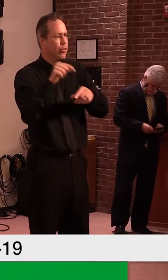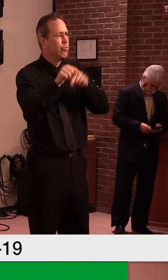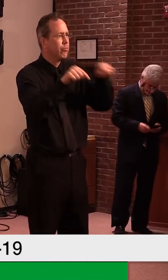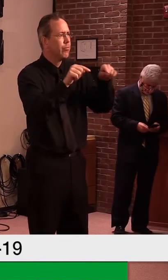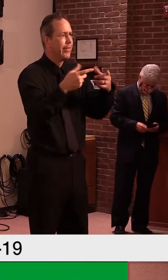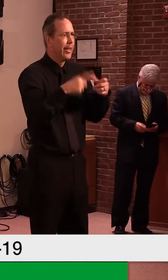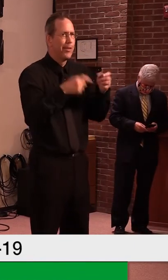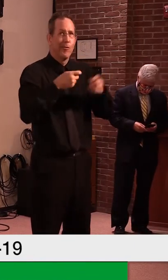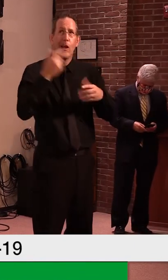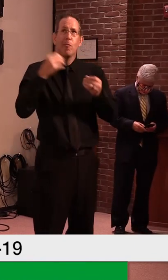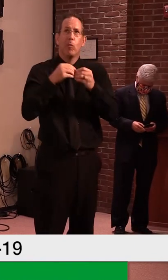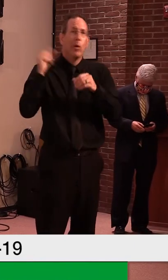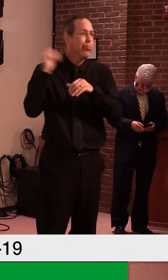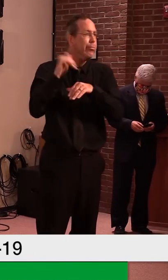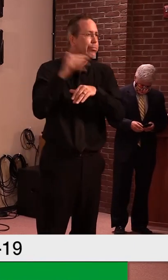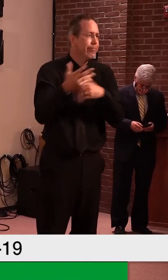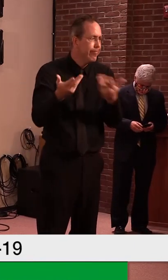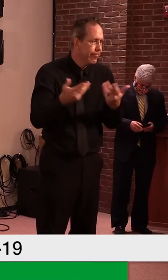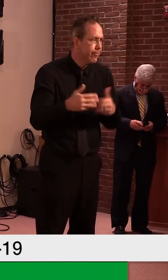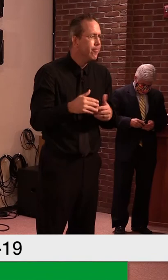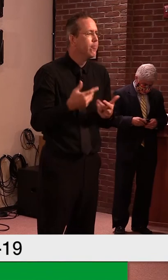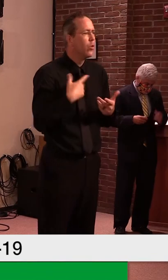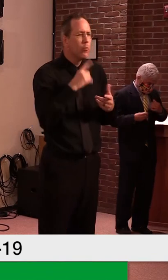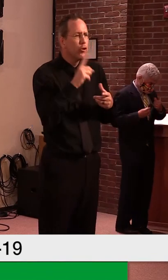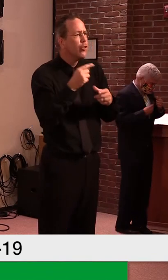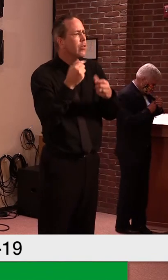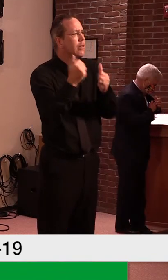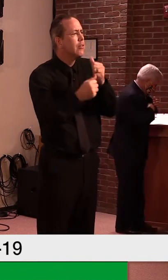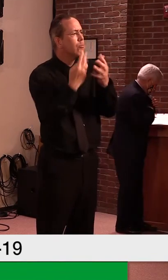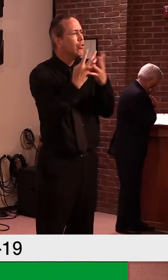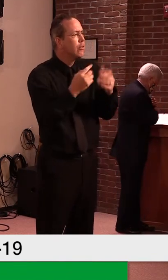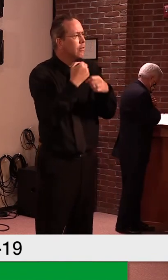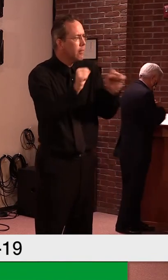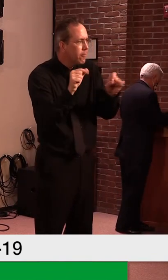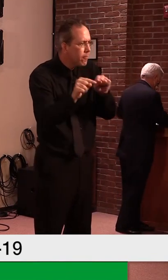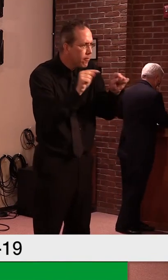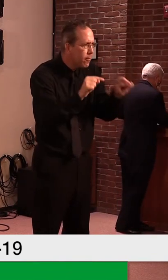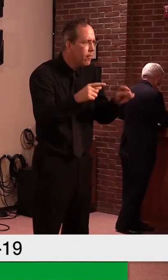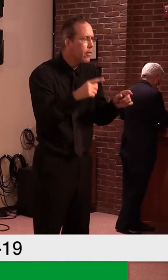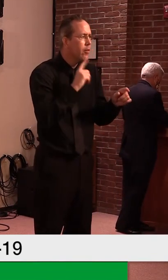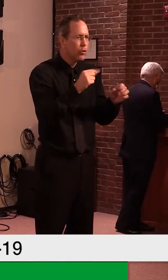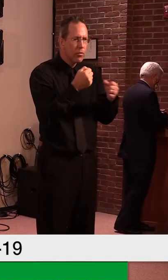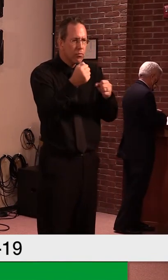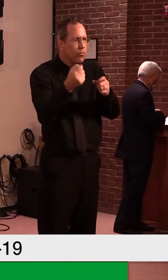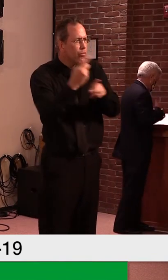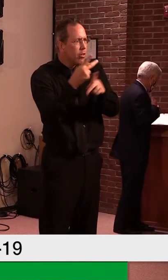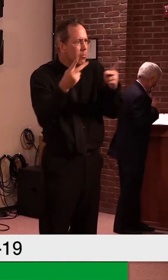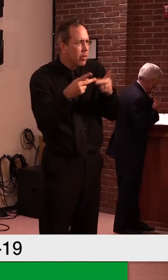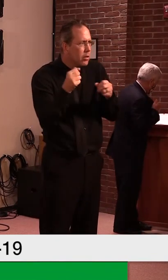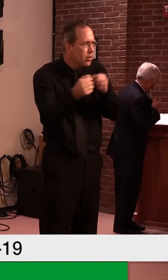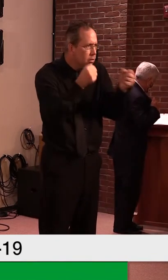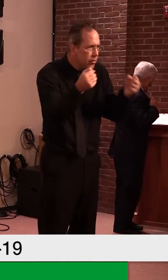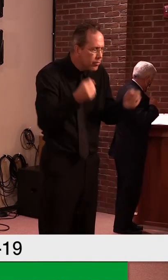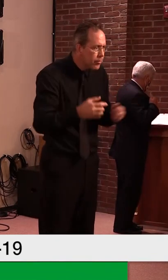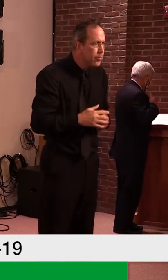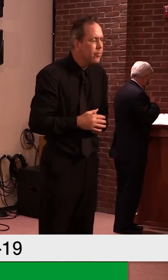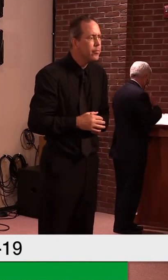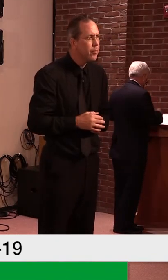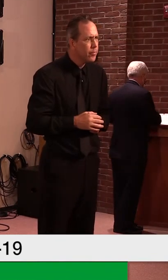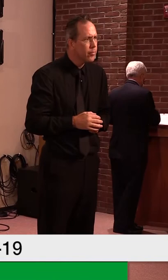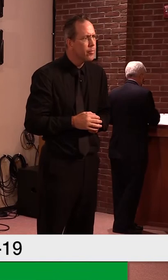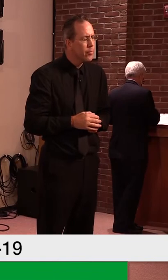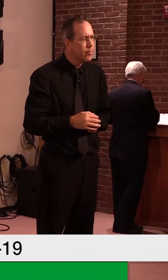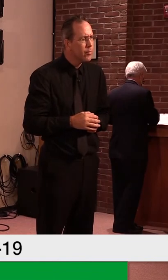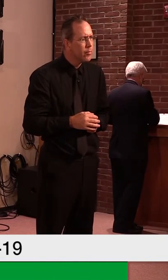Um, but, um, but with justice reinvestment, um, that, uh, might have, uh, some, uh, some benefits, uh, in